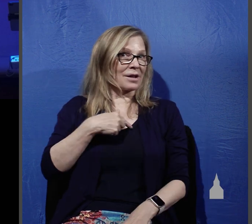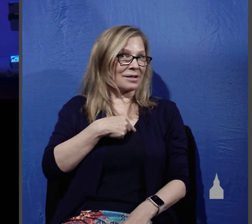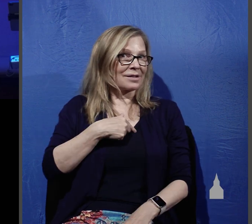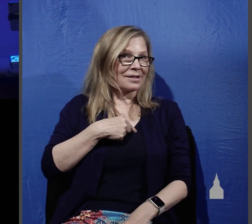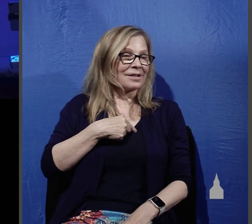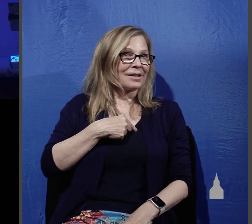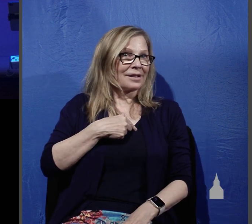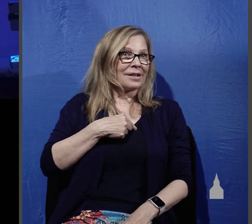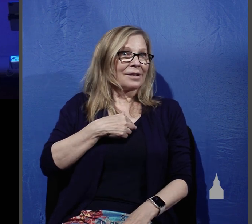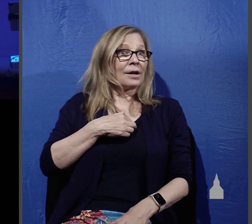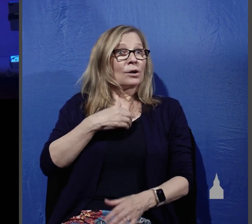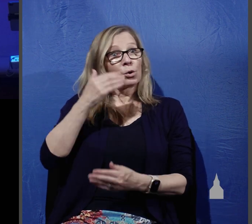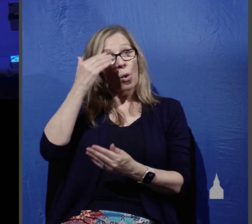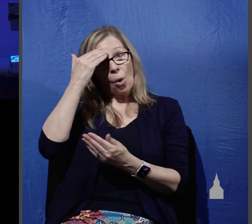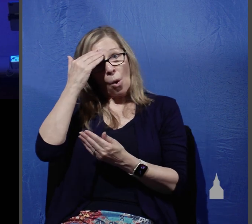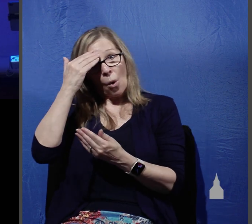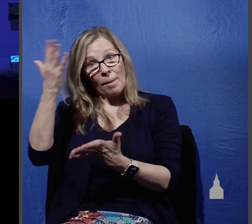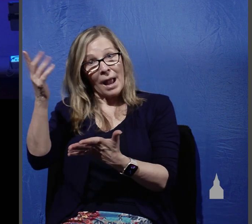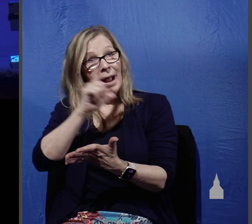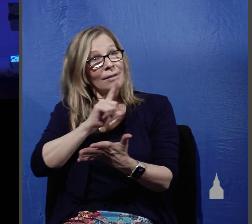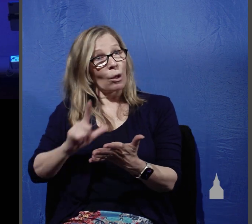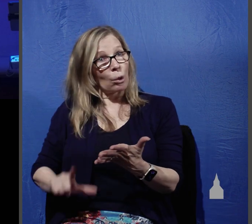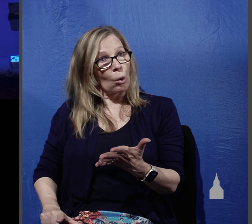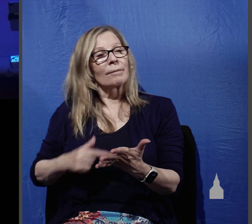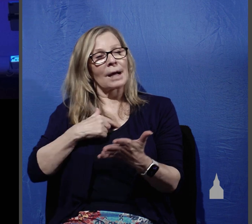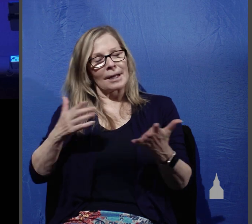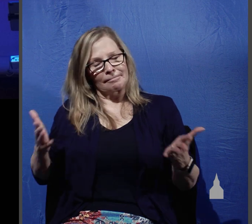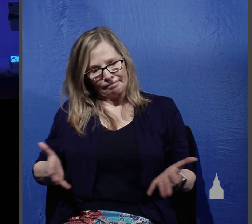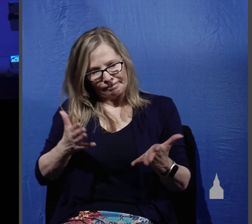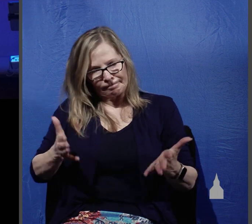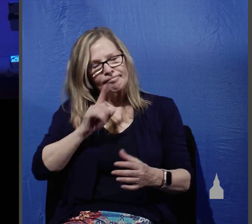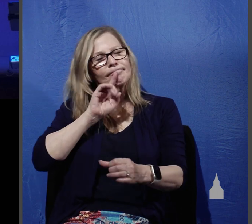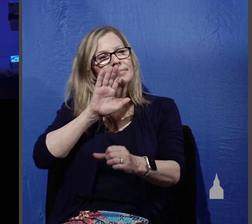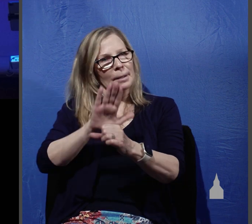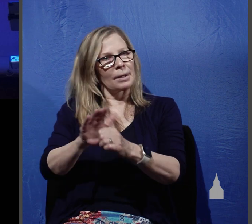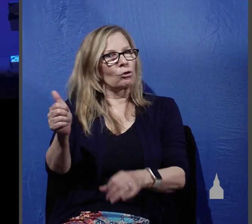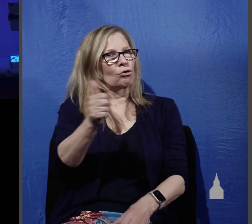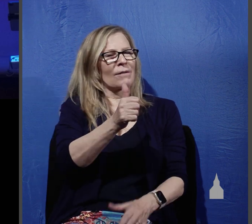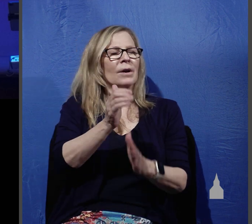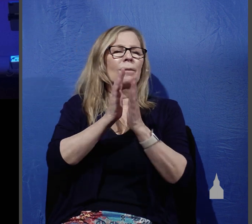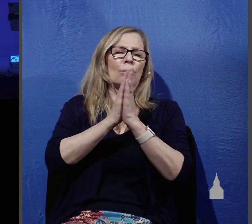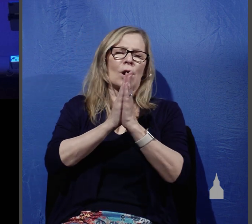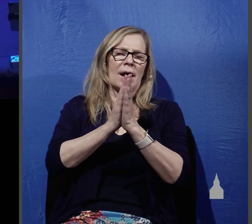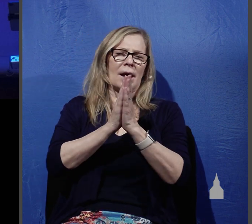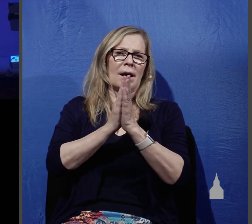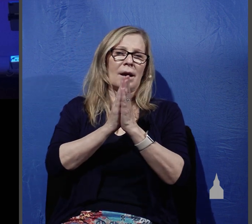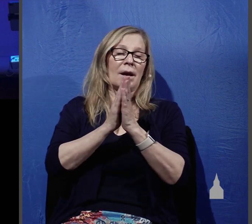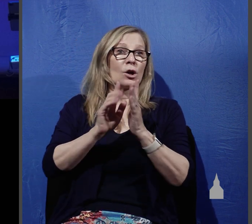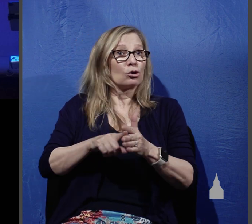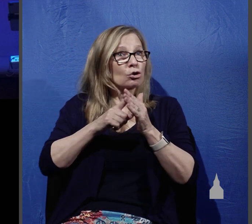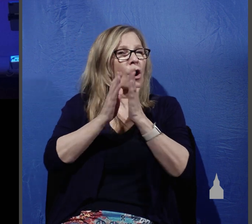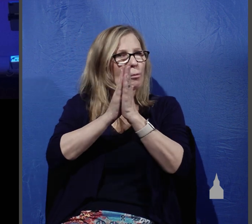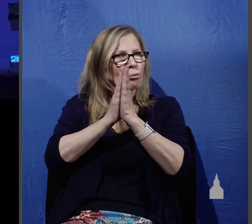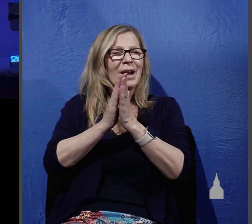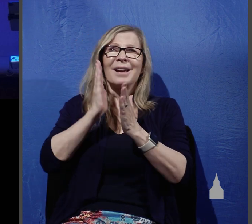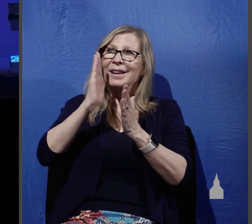to the Lord I exhort you to commit yourself to praying start praying that he'll raise up kingdom